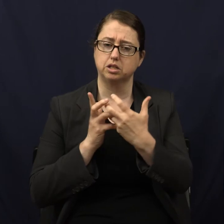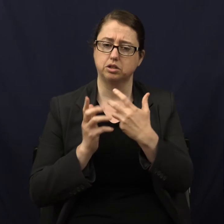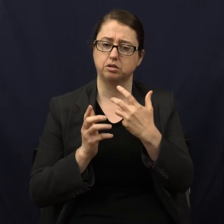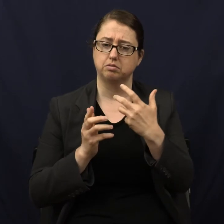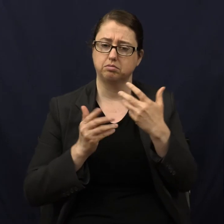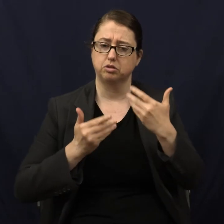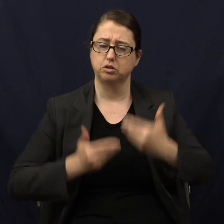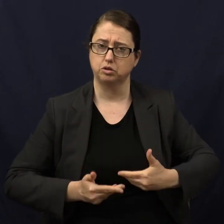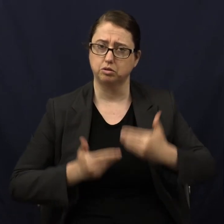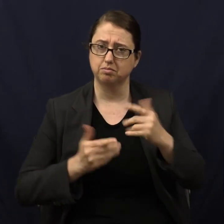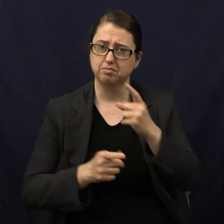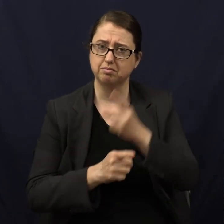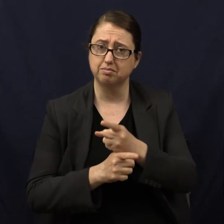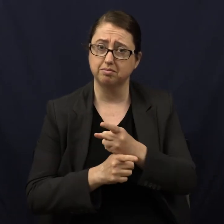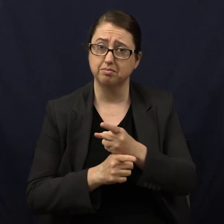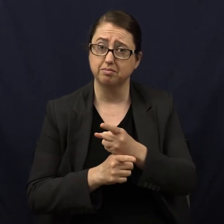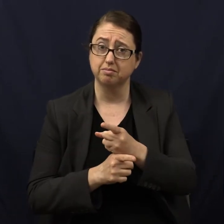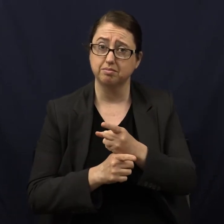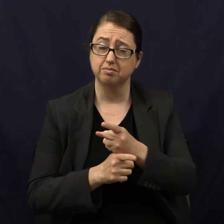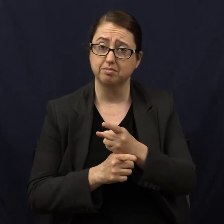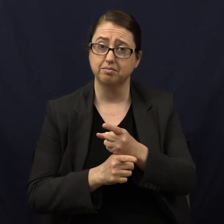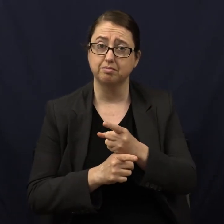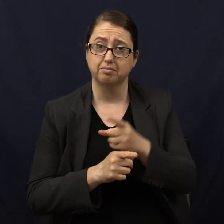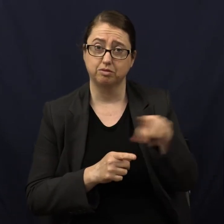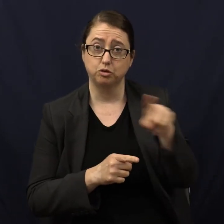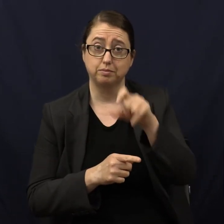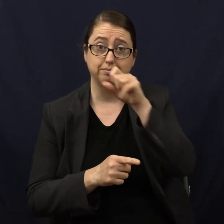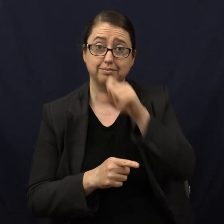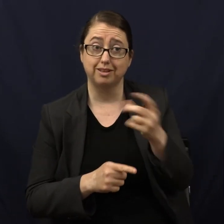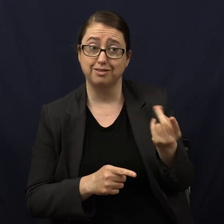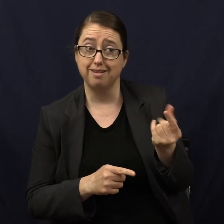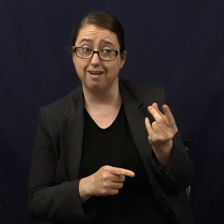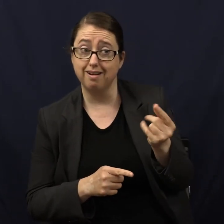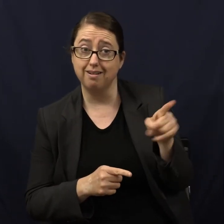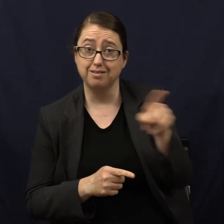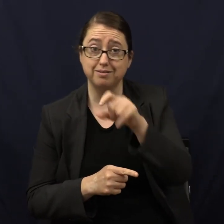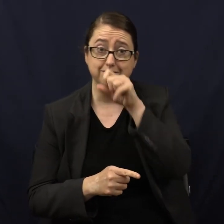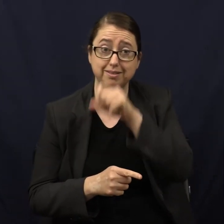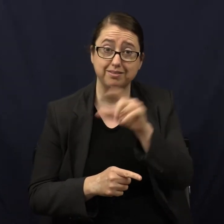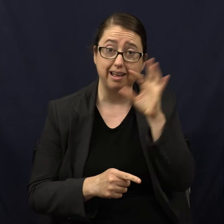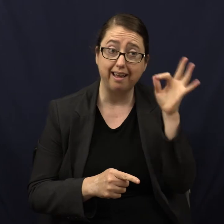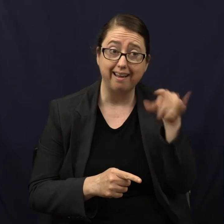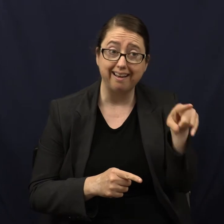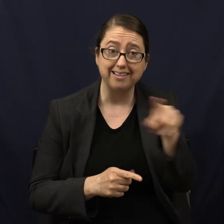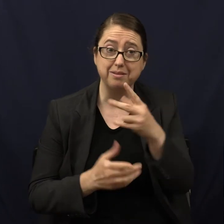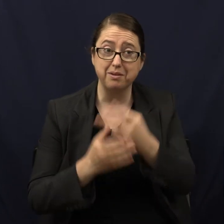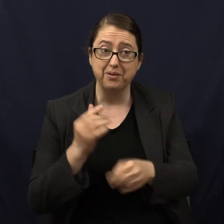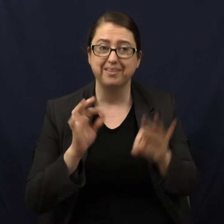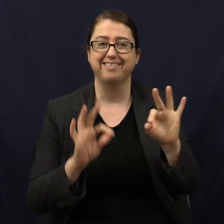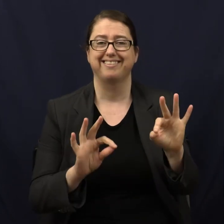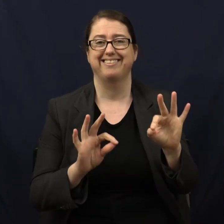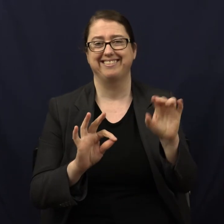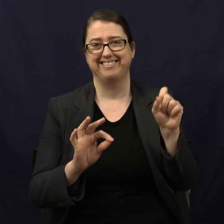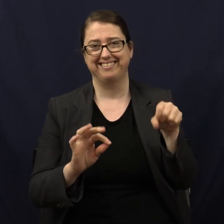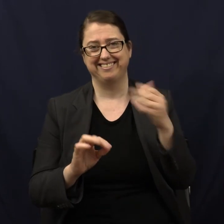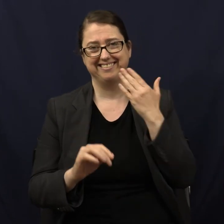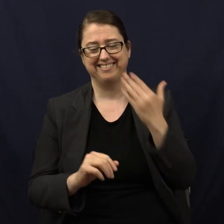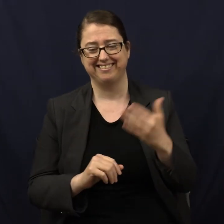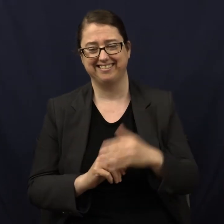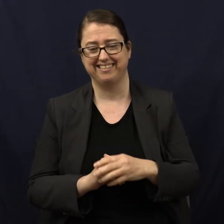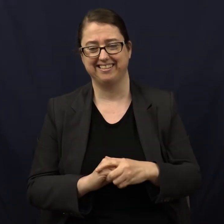Ever noticed that? Anyone a dog person? Cat person? Both? All right. That's right.